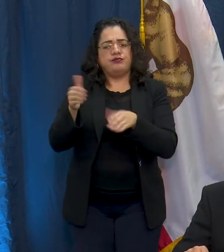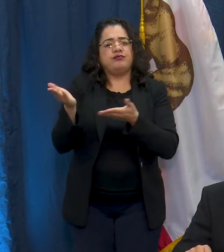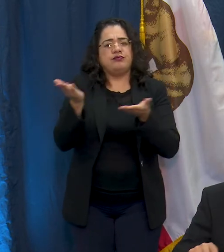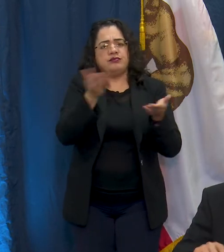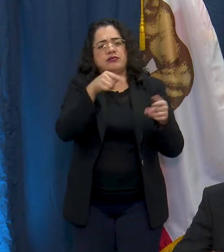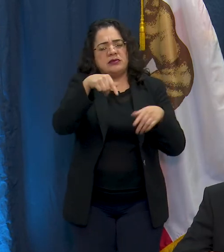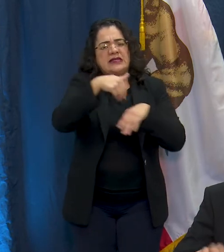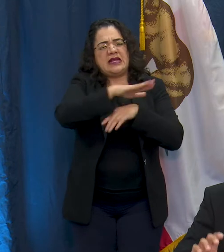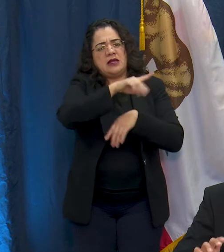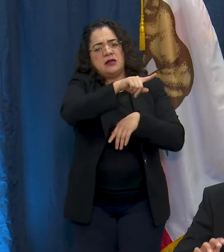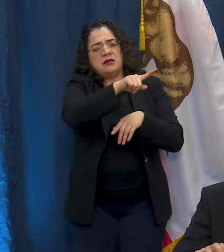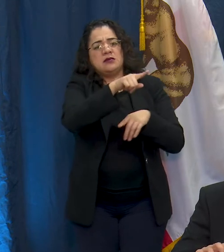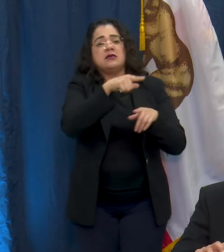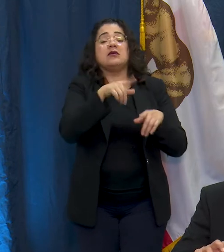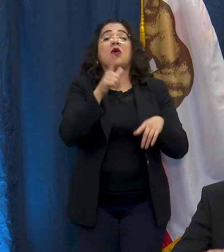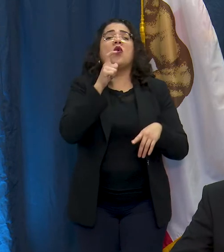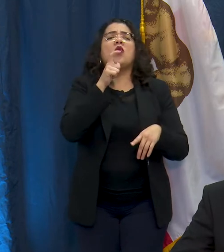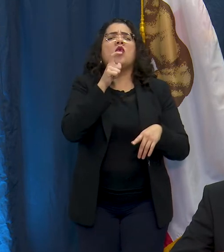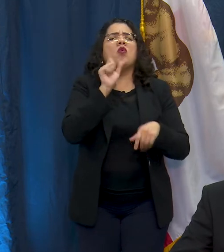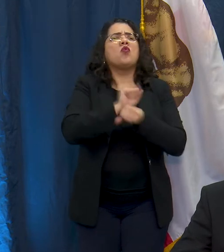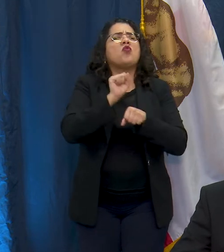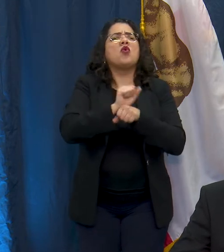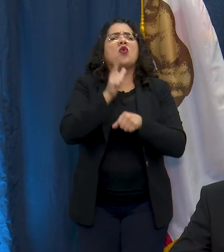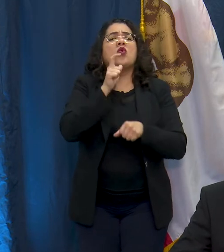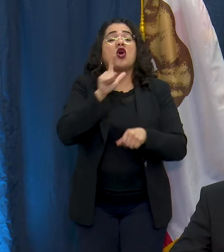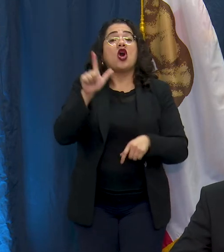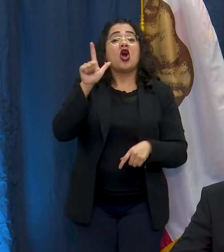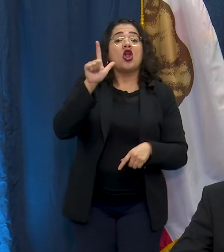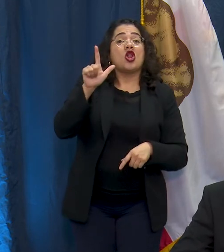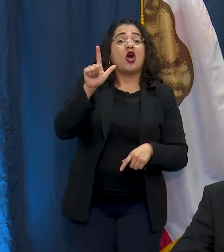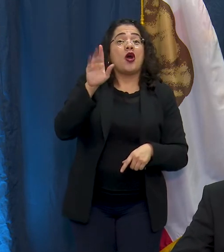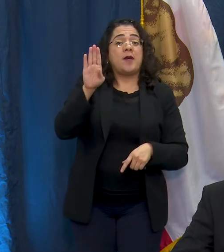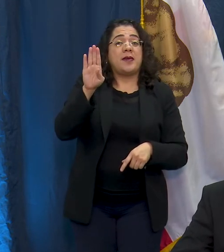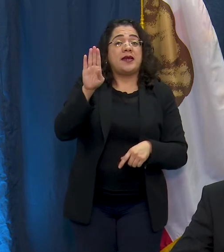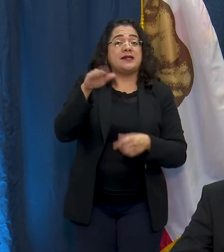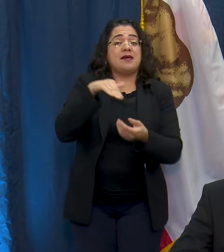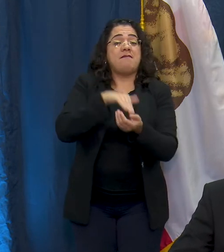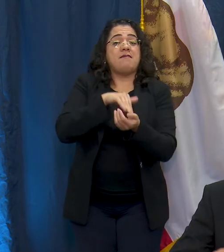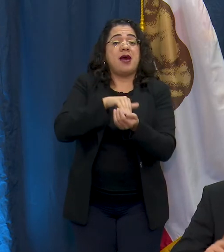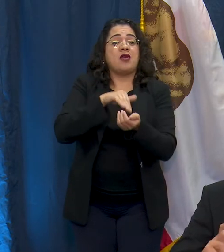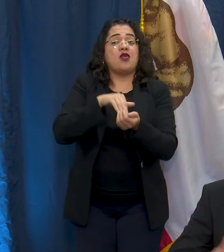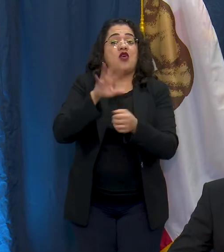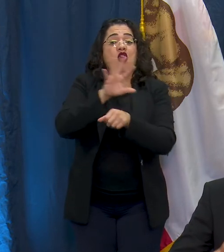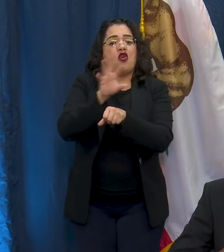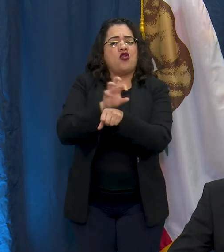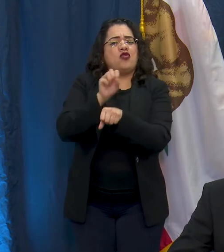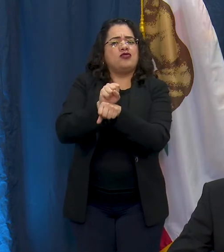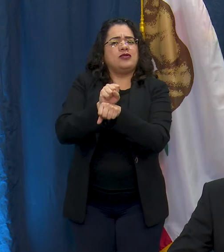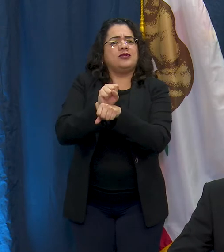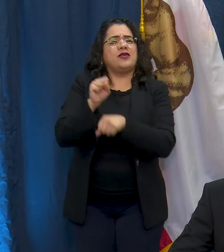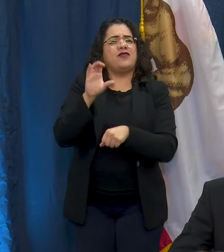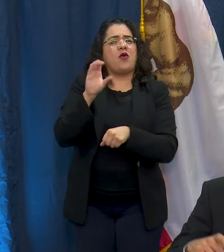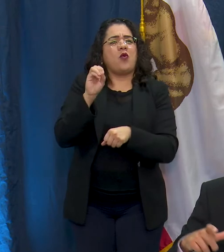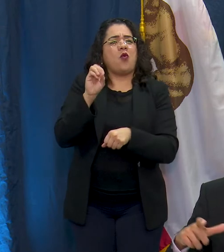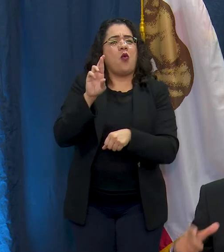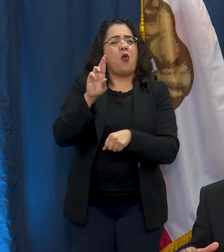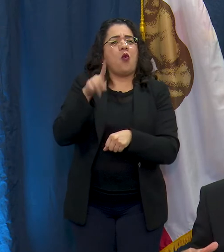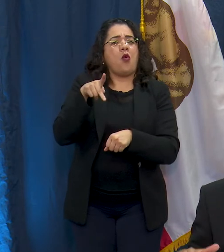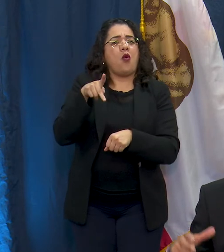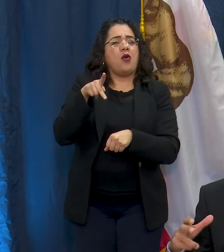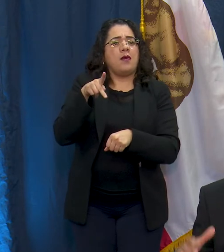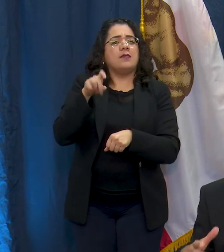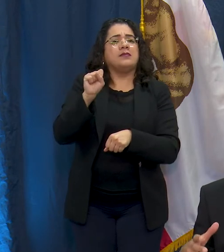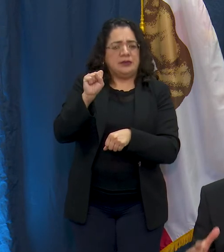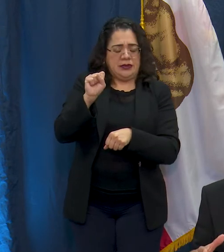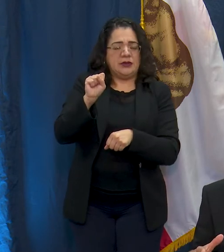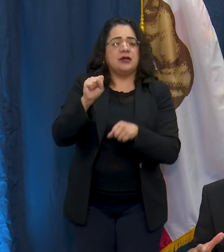staffing this clinic? This is really exciting. It's the Long Beach Medical Reserve Corps. The Long Beach Medical Reserve Corps is a group